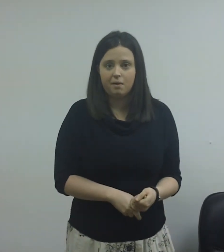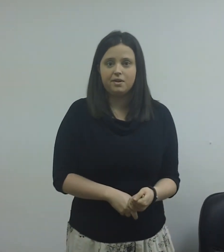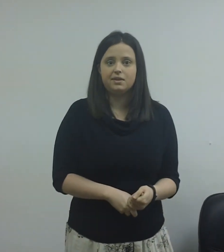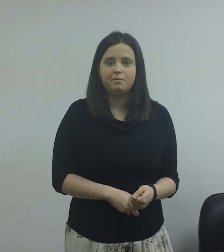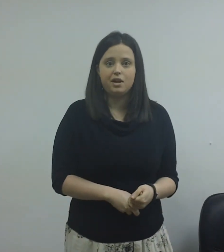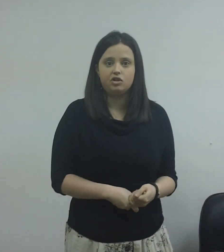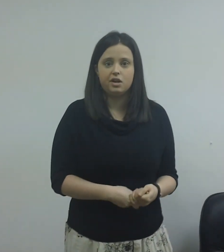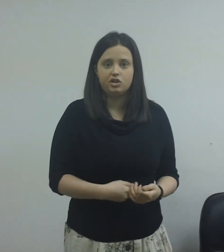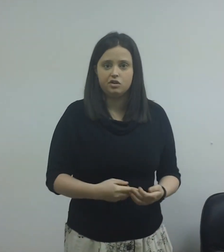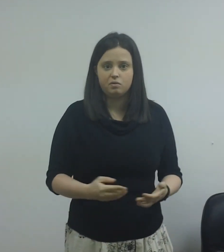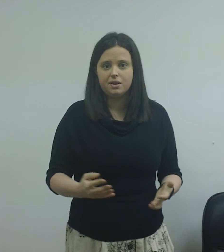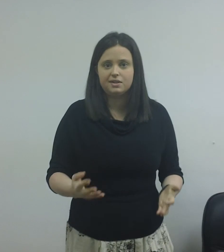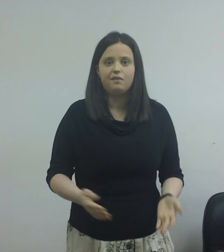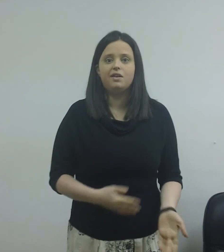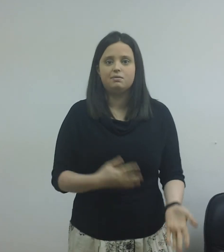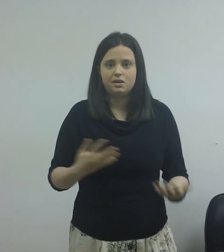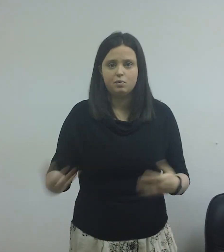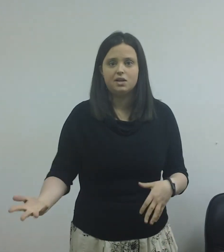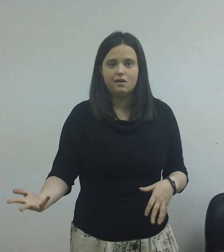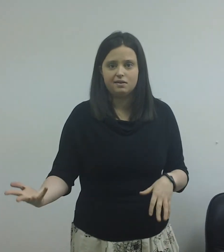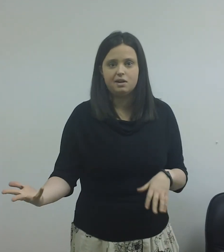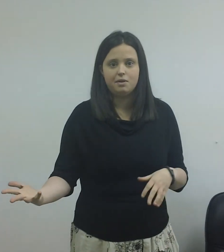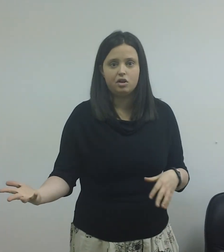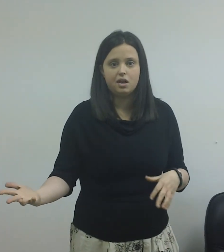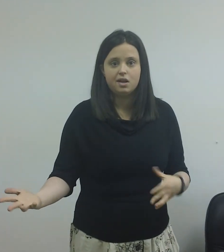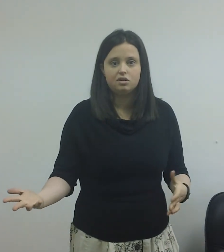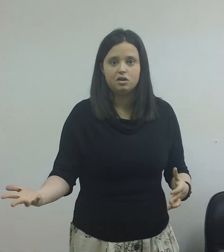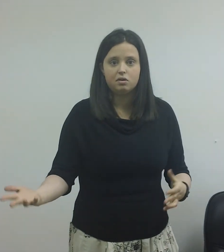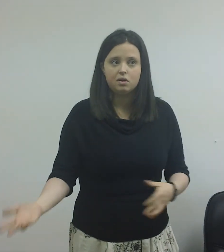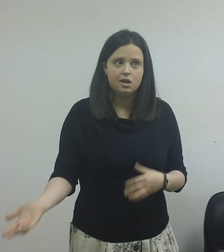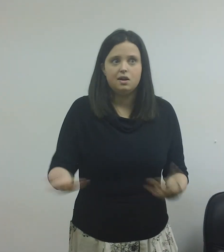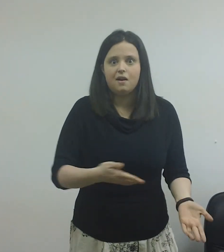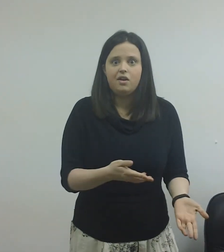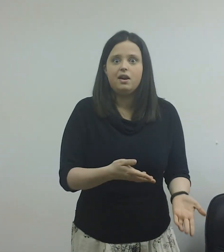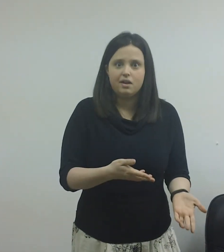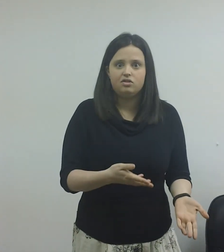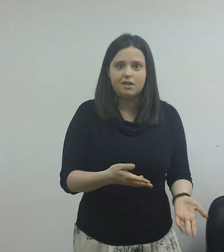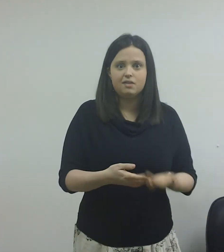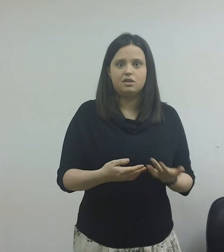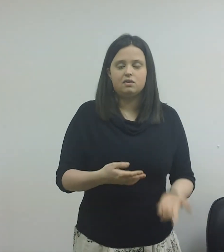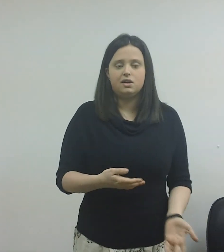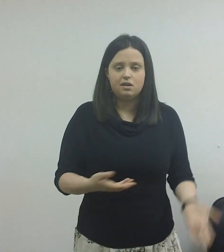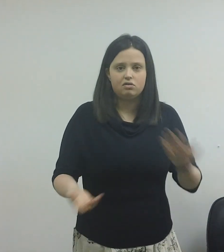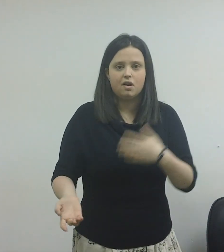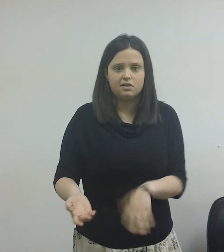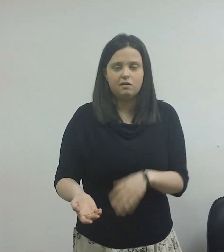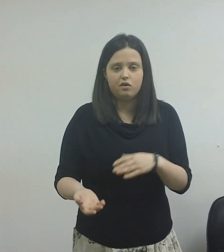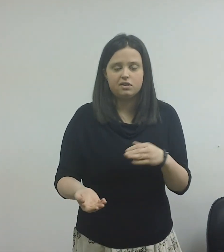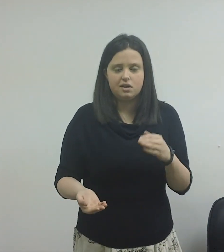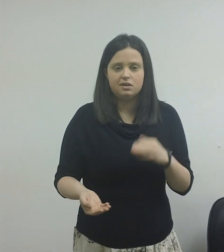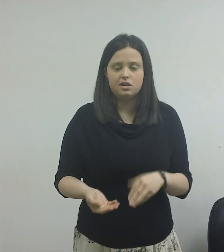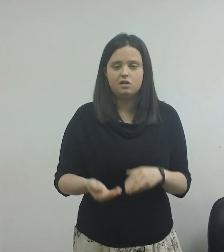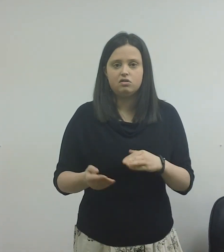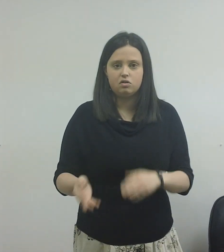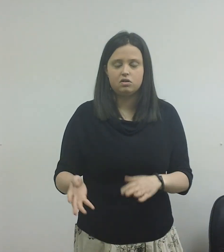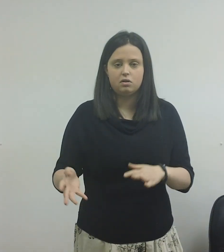up as a major issue, but it's definitely something that retailers need to be looking into. If they didn't in 2013, 2014 is the year to do so.